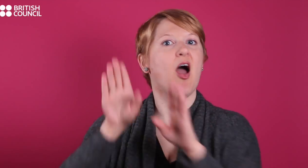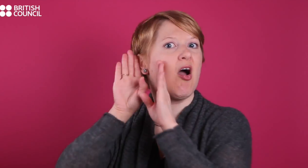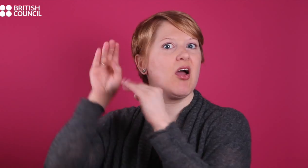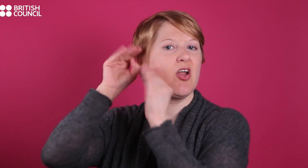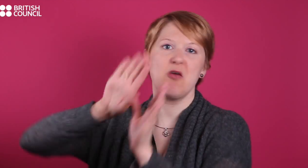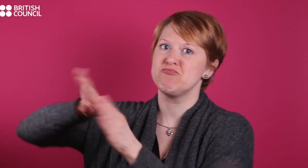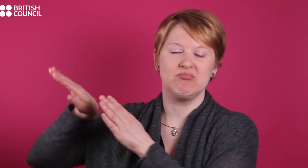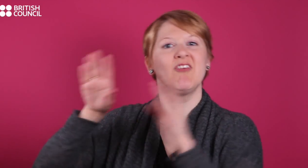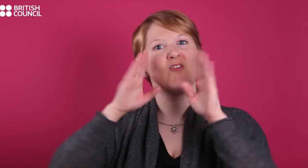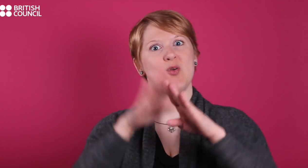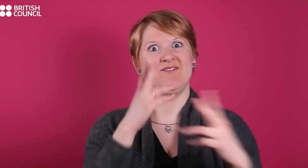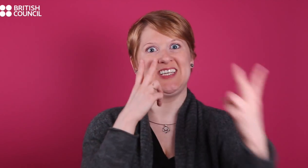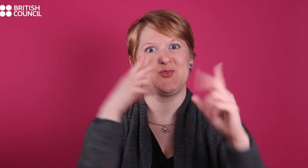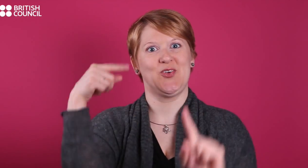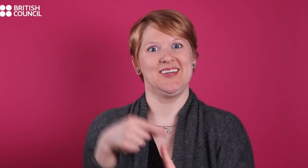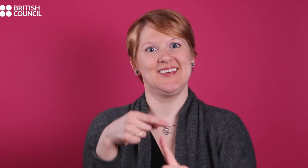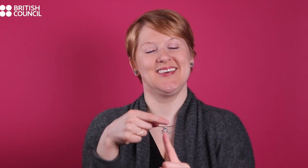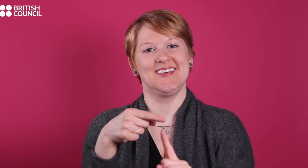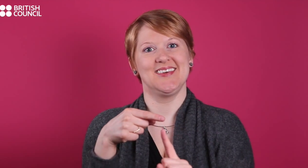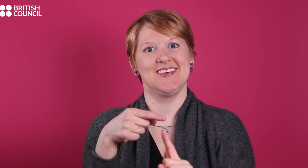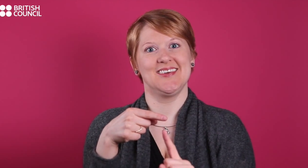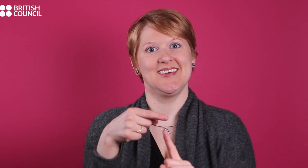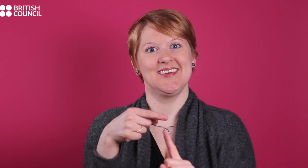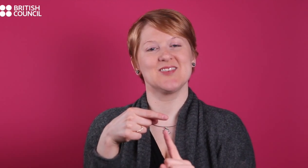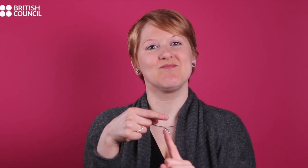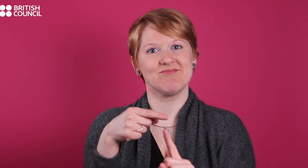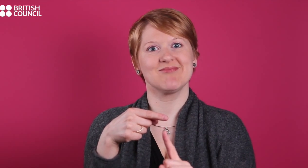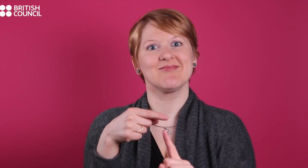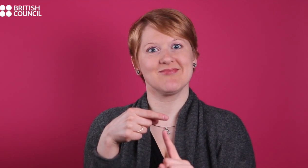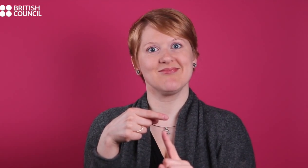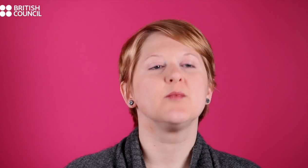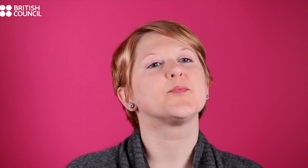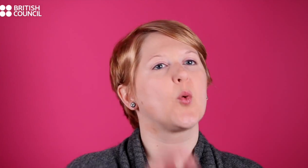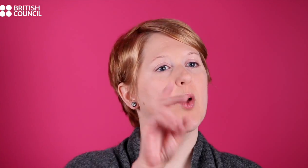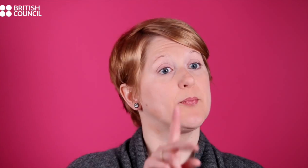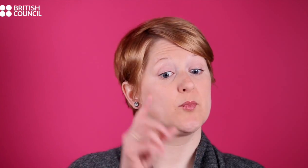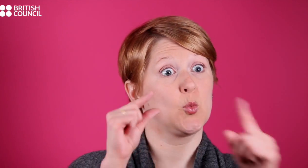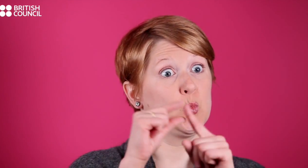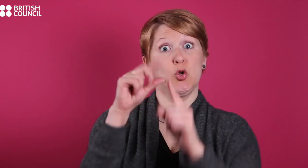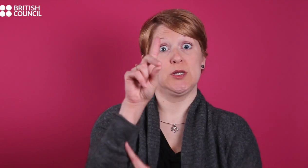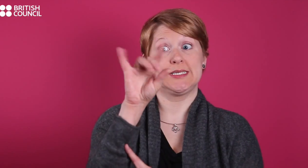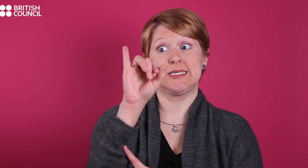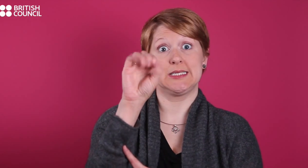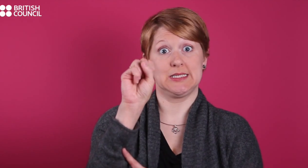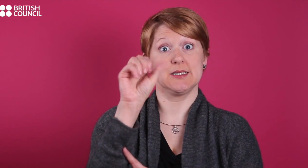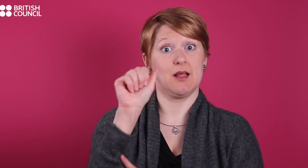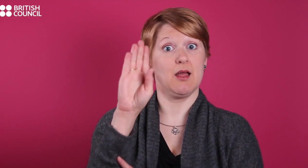Also rely on the visual experience instead of the auditory. Focus on the visual. The word disability already has an emphasis on the